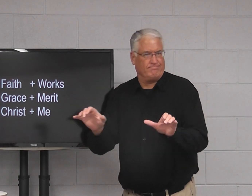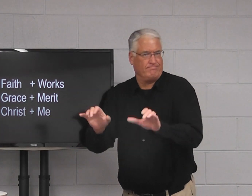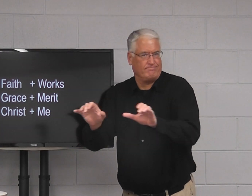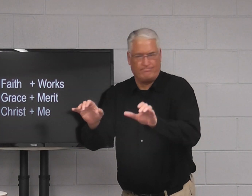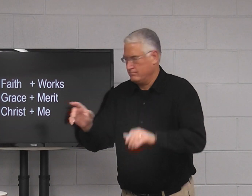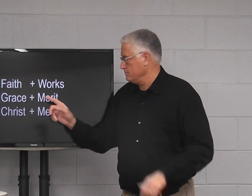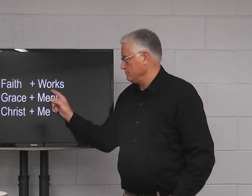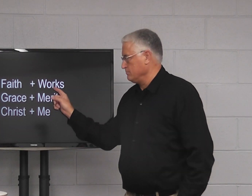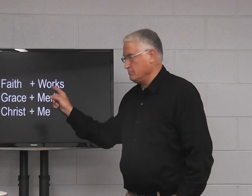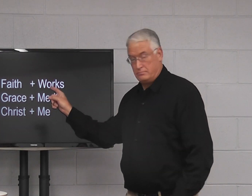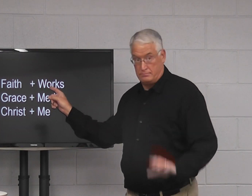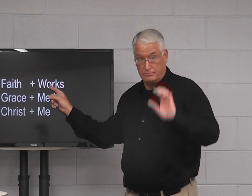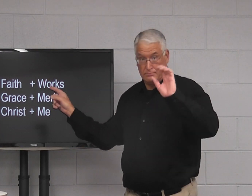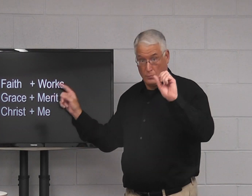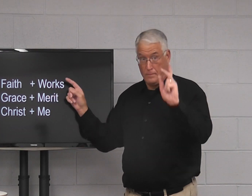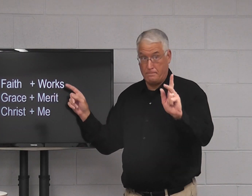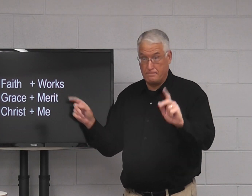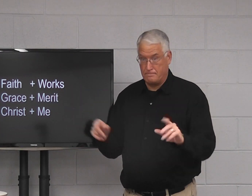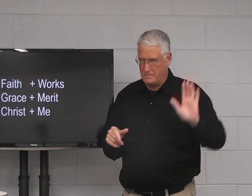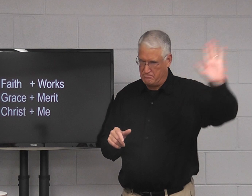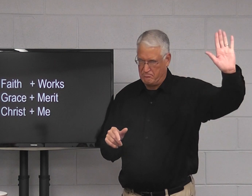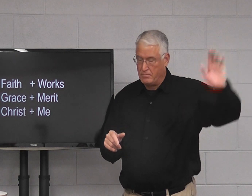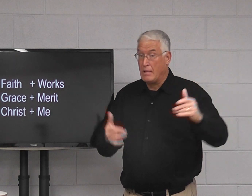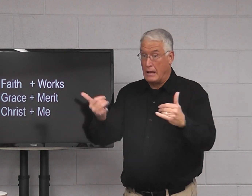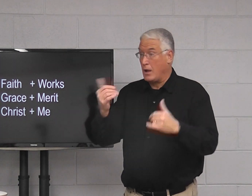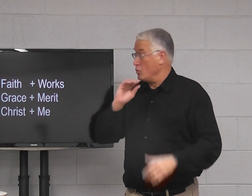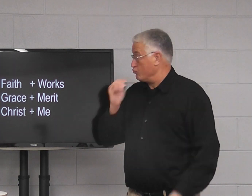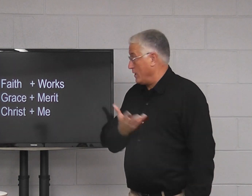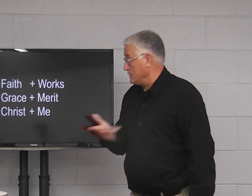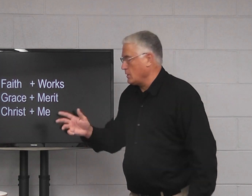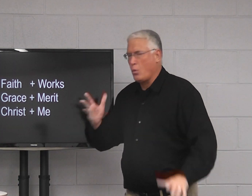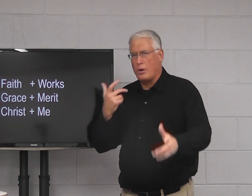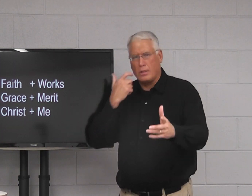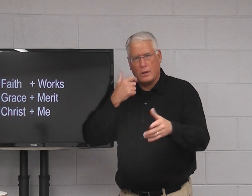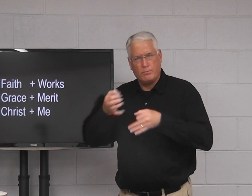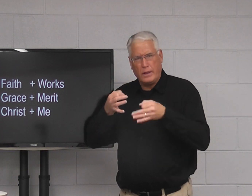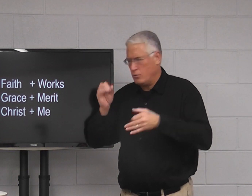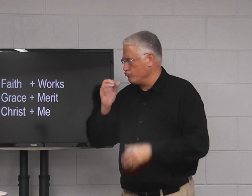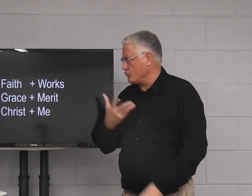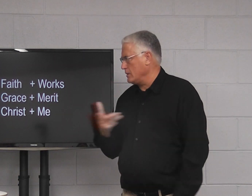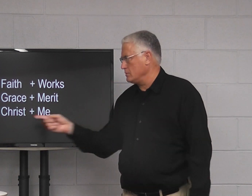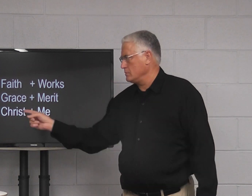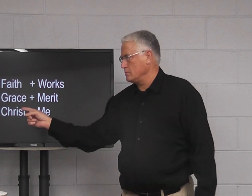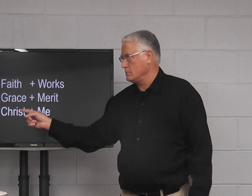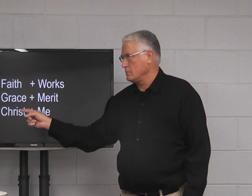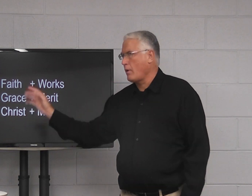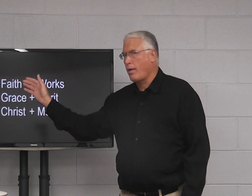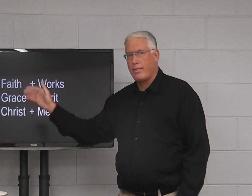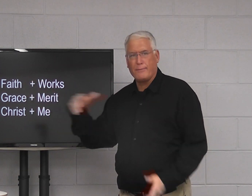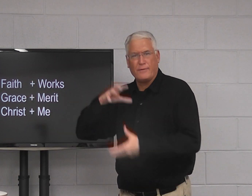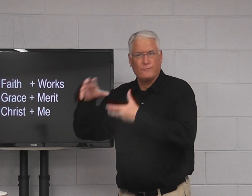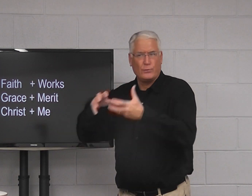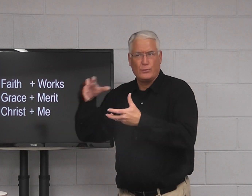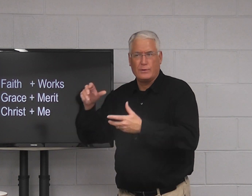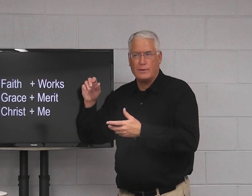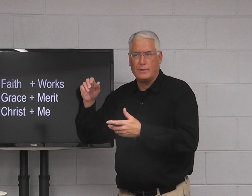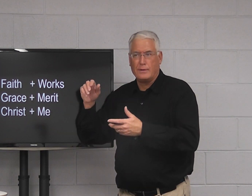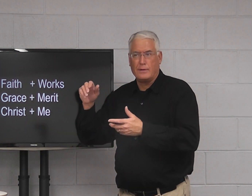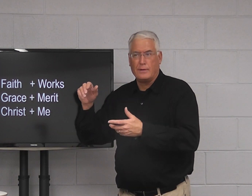works that you must do. Now, grace, you know, we explain grace, I'm sorry, I think